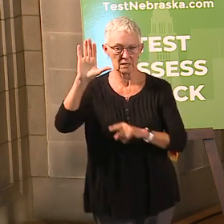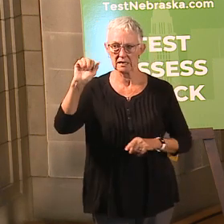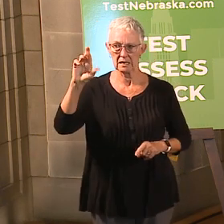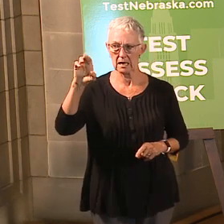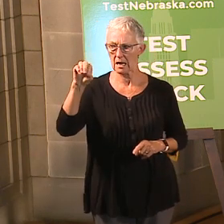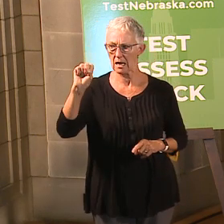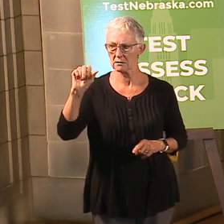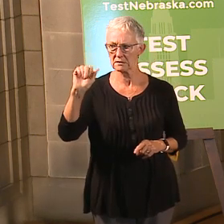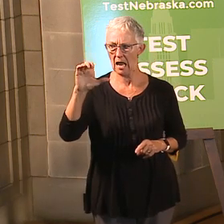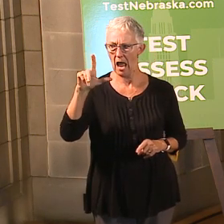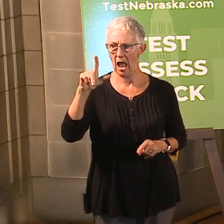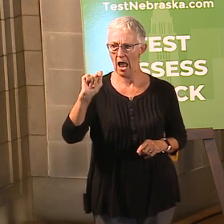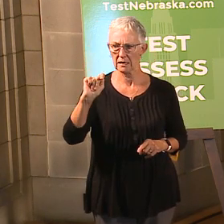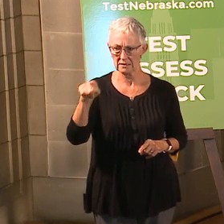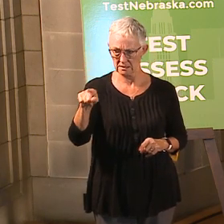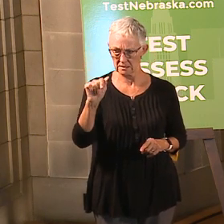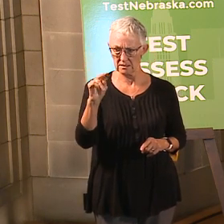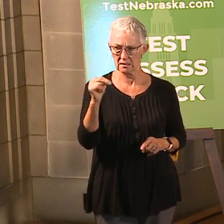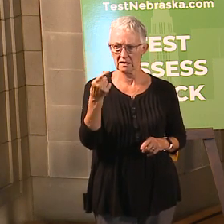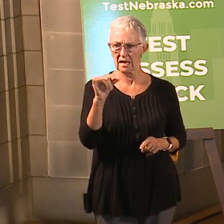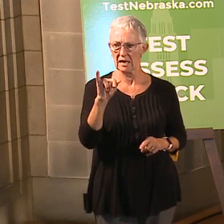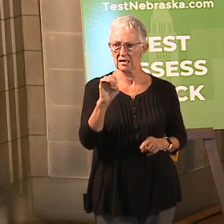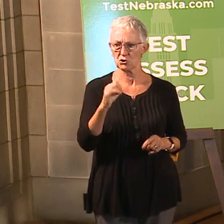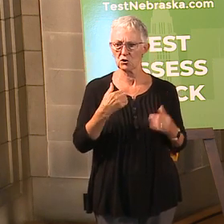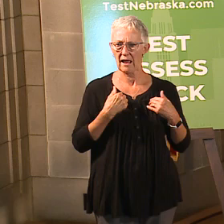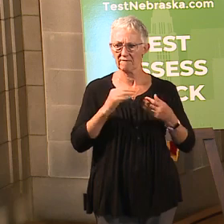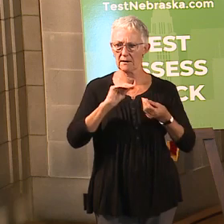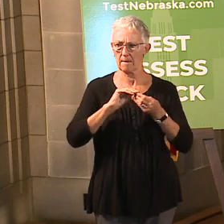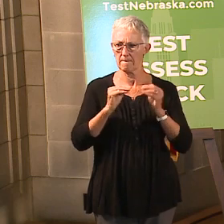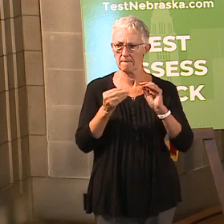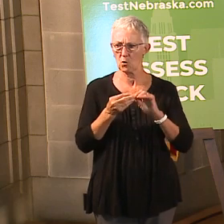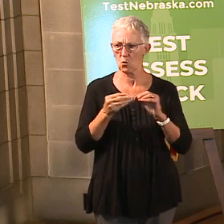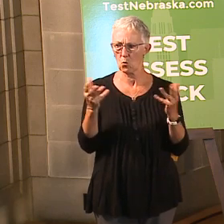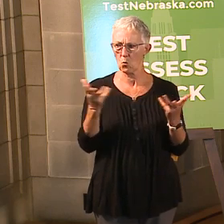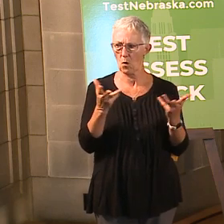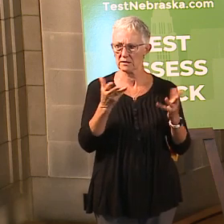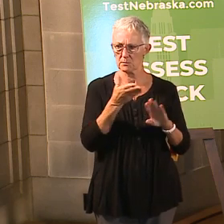you happen to have any figures on what the previous iterations or Z?